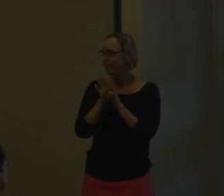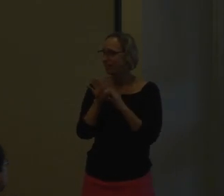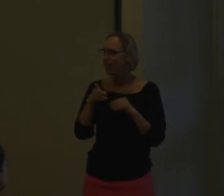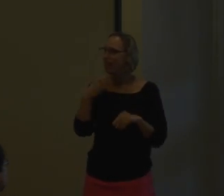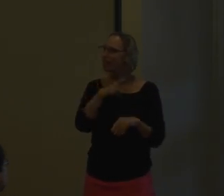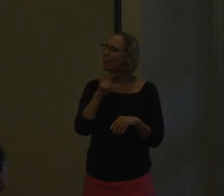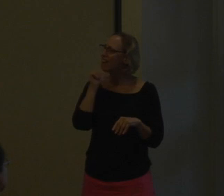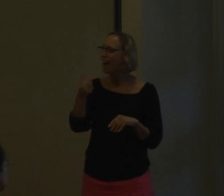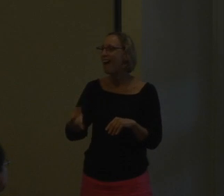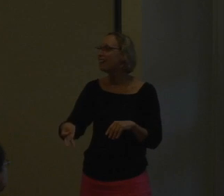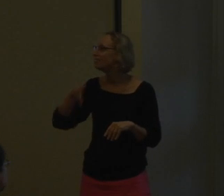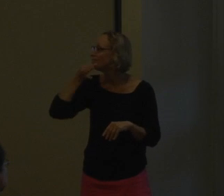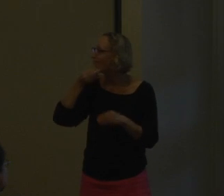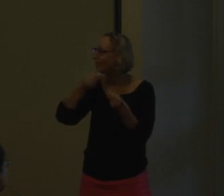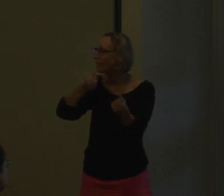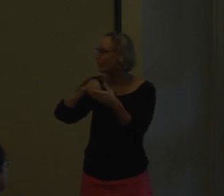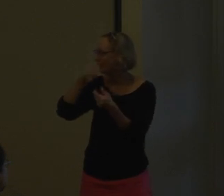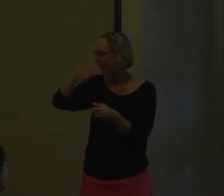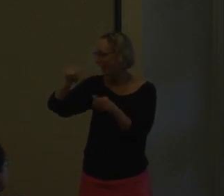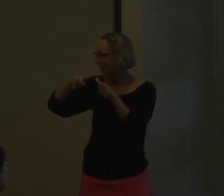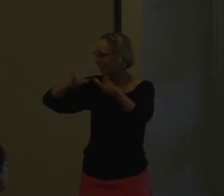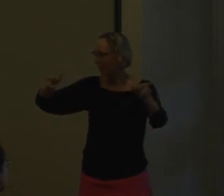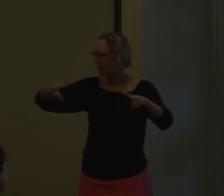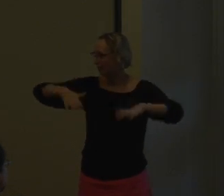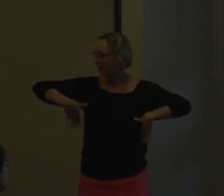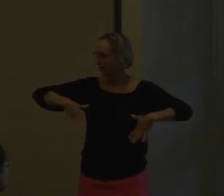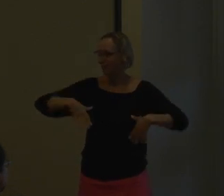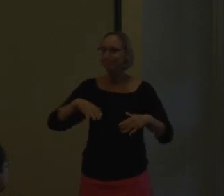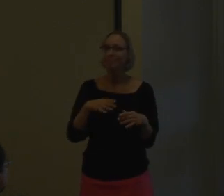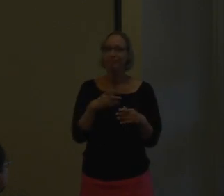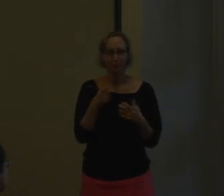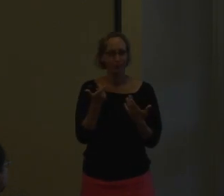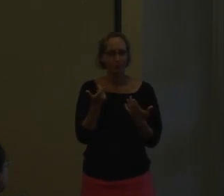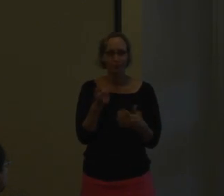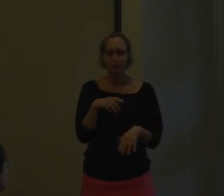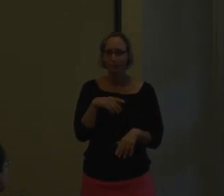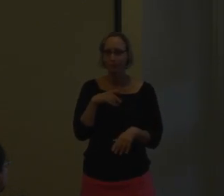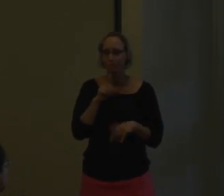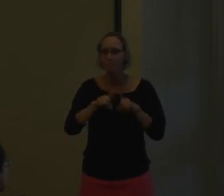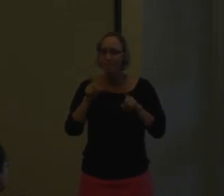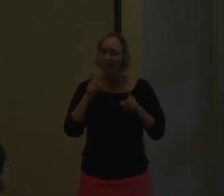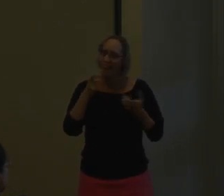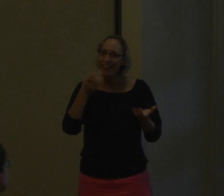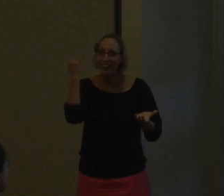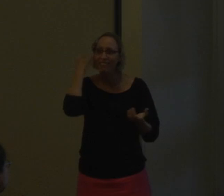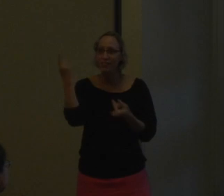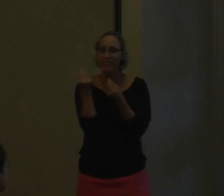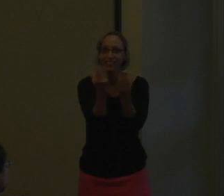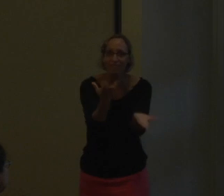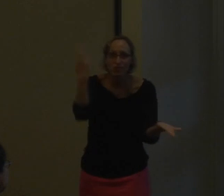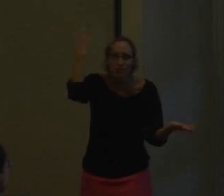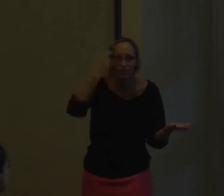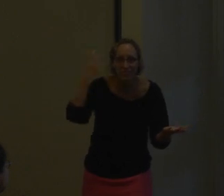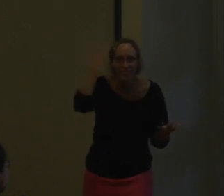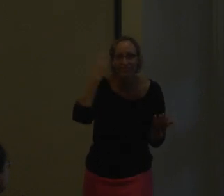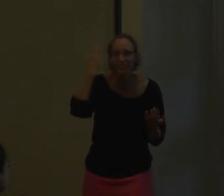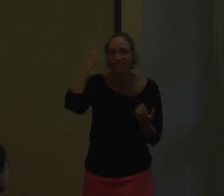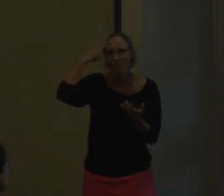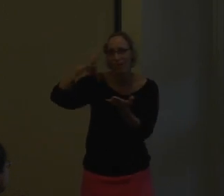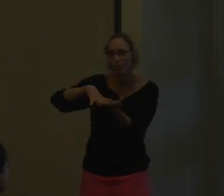a severe lag in language. They were not, you fluent in any language. But if you give them a